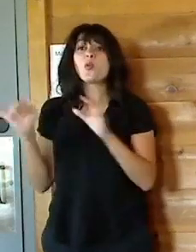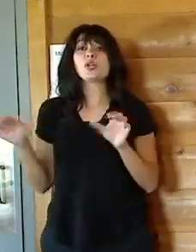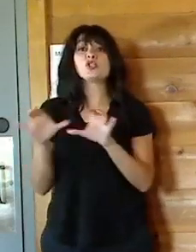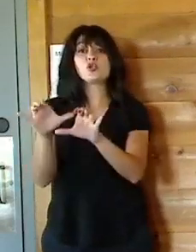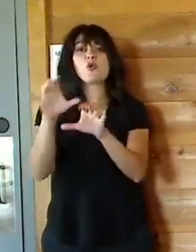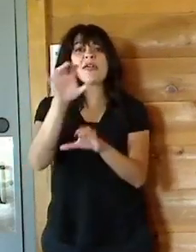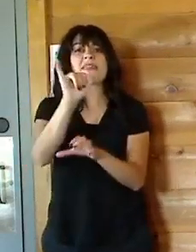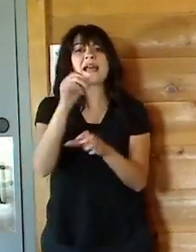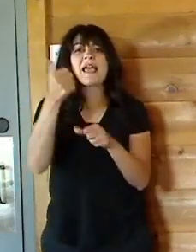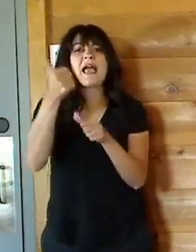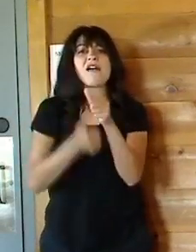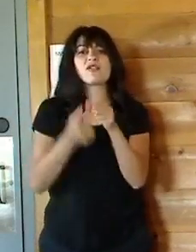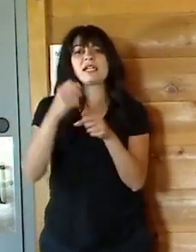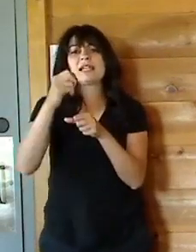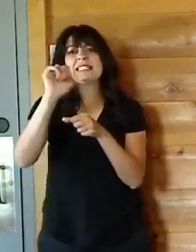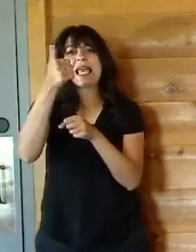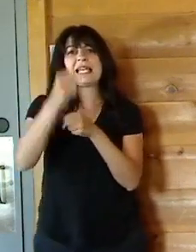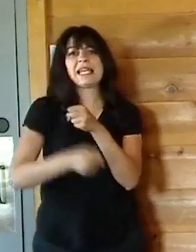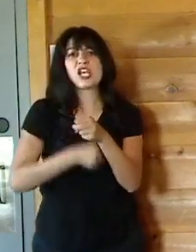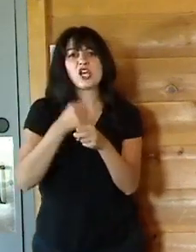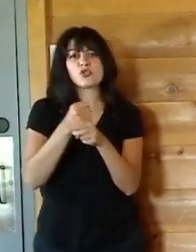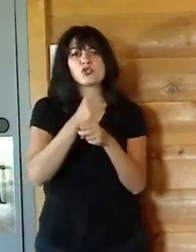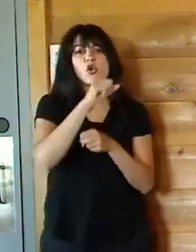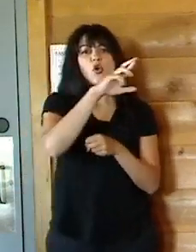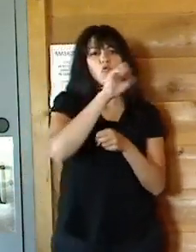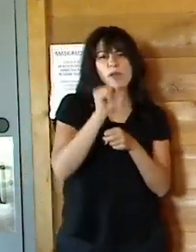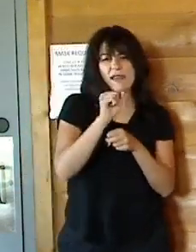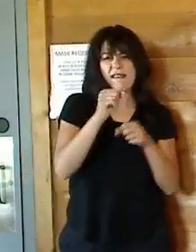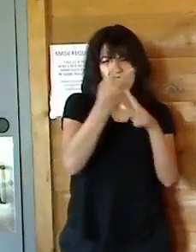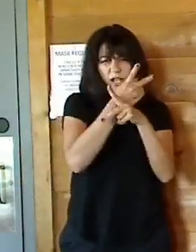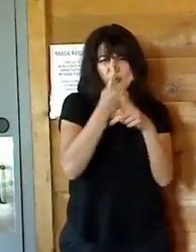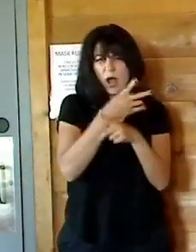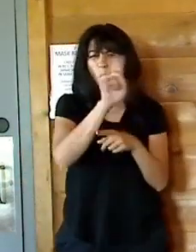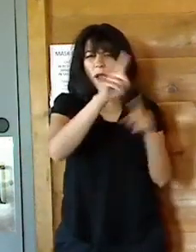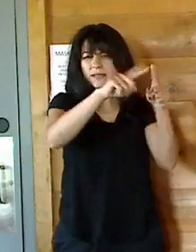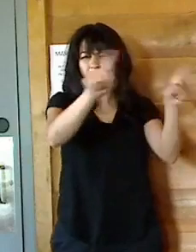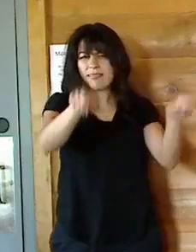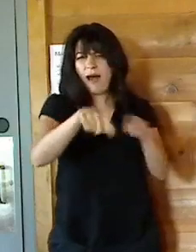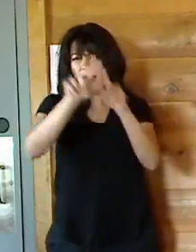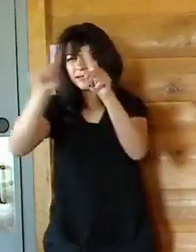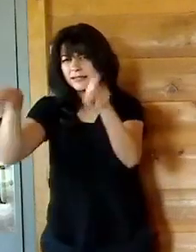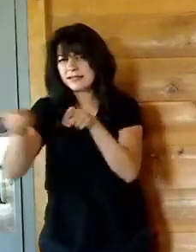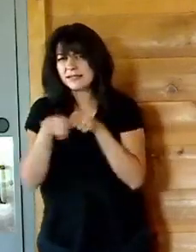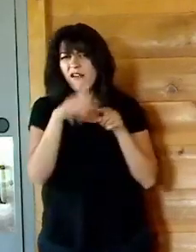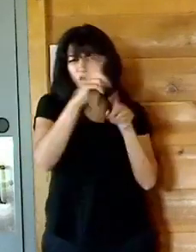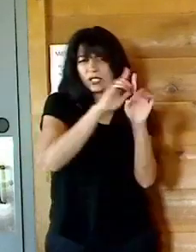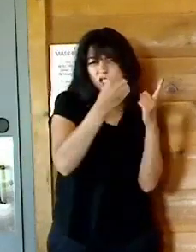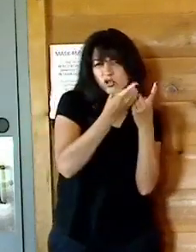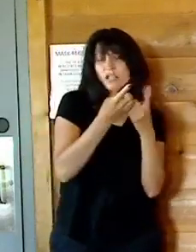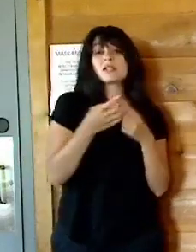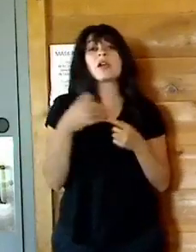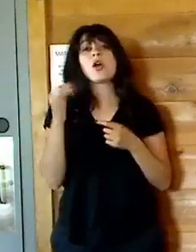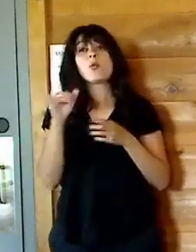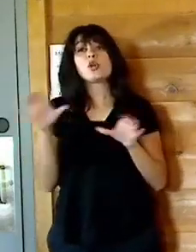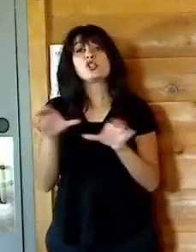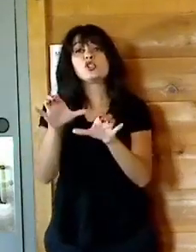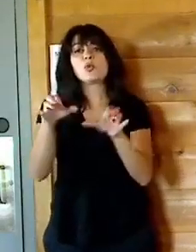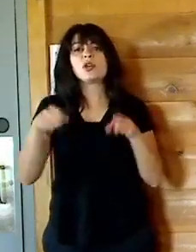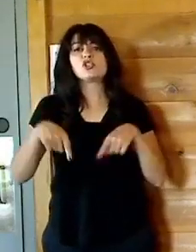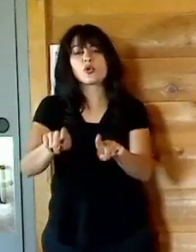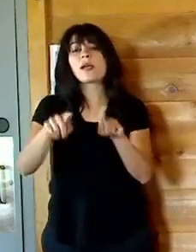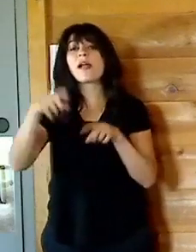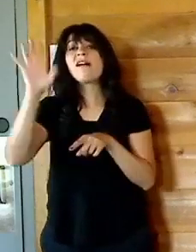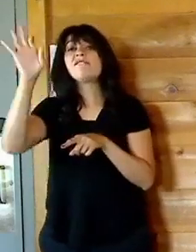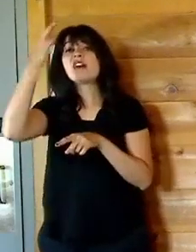years. Yes. That redistricting would be underway once the state, excuse me, the federal government releases the census